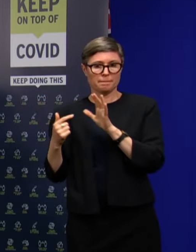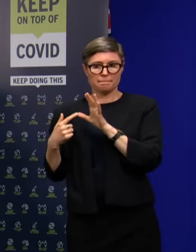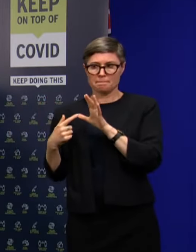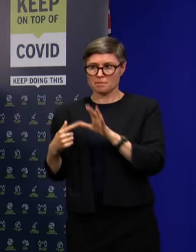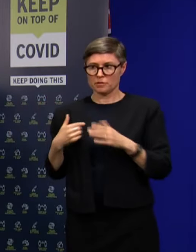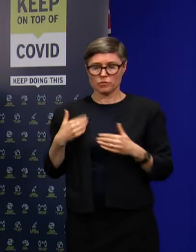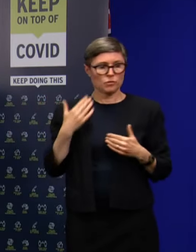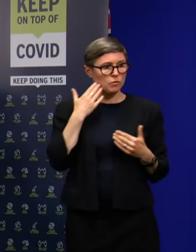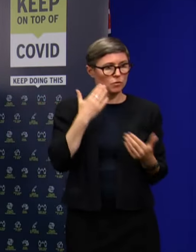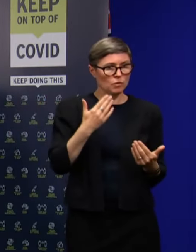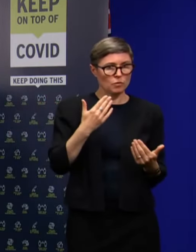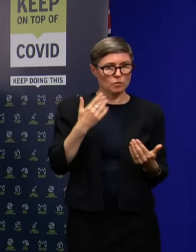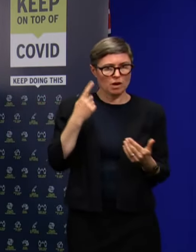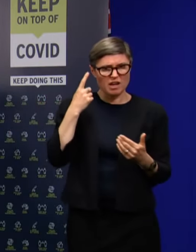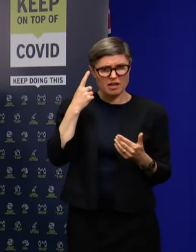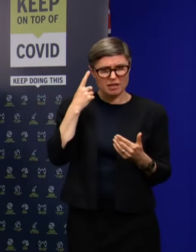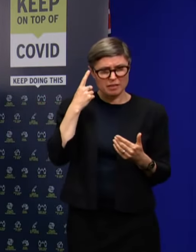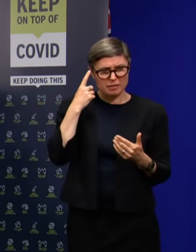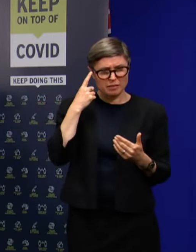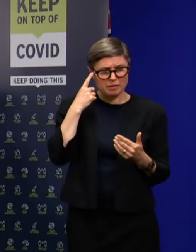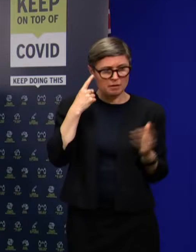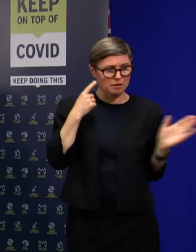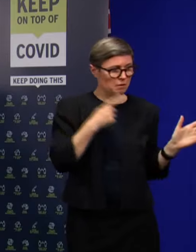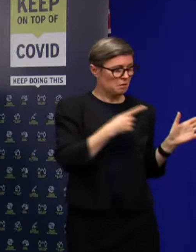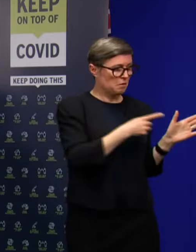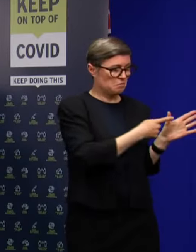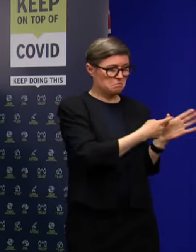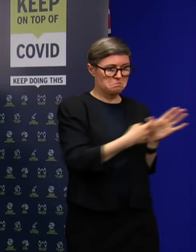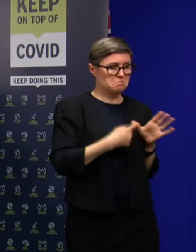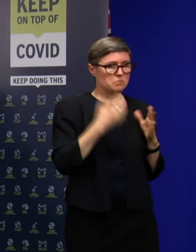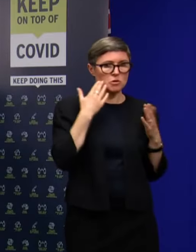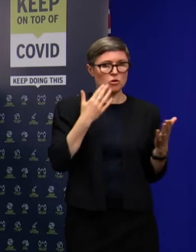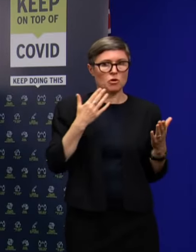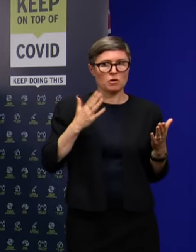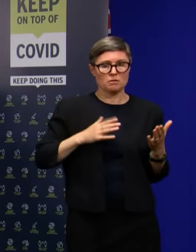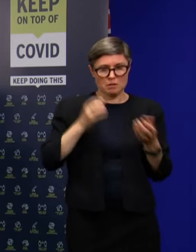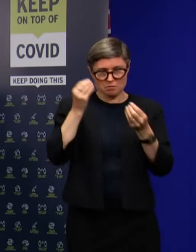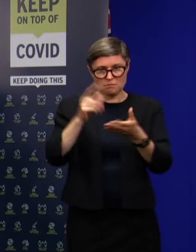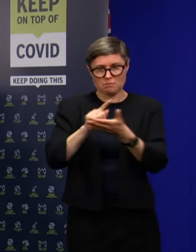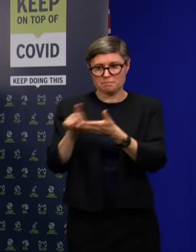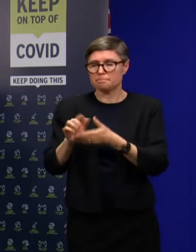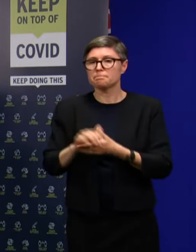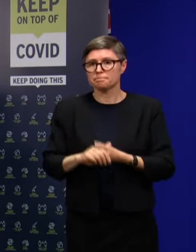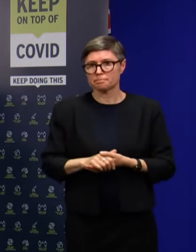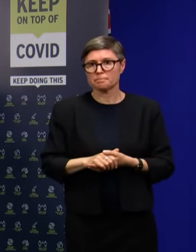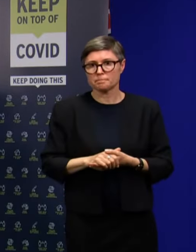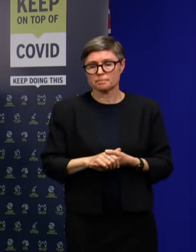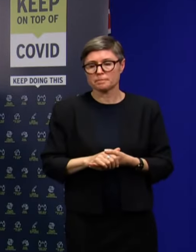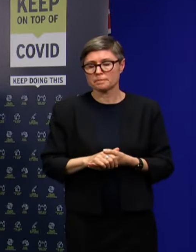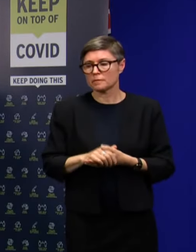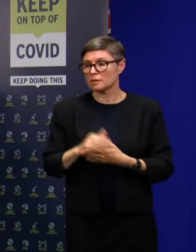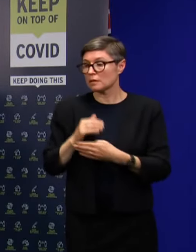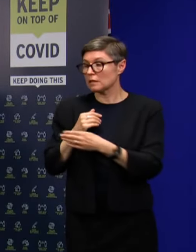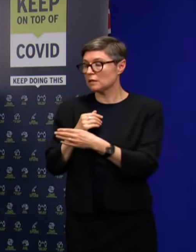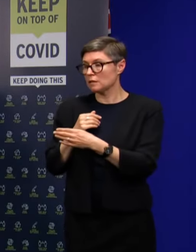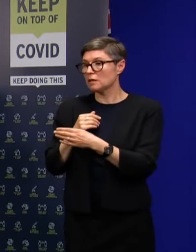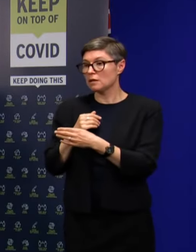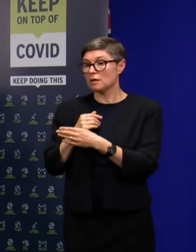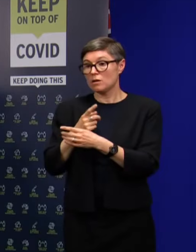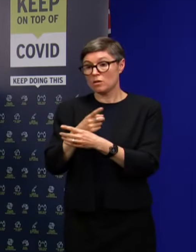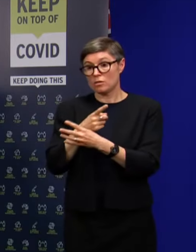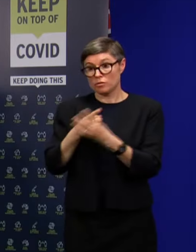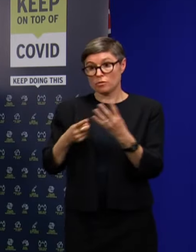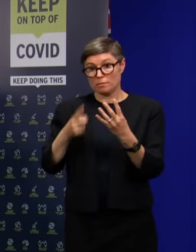that. I think that they are casual. We would need to confirm that. But they're being